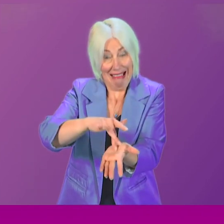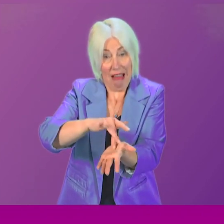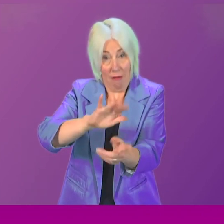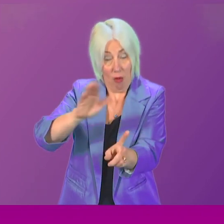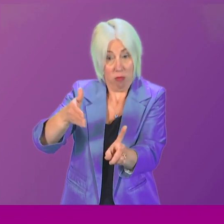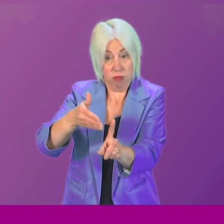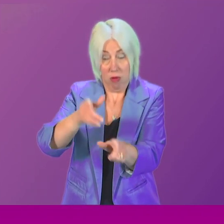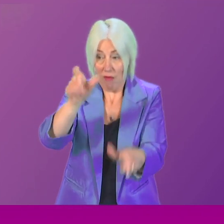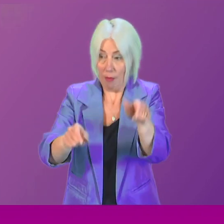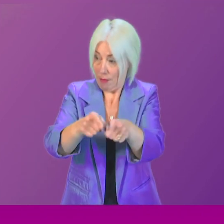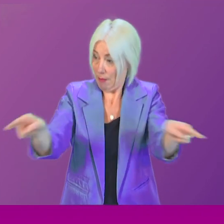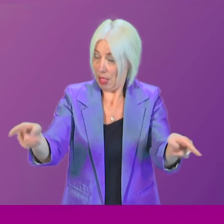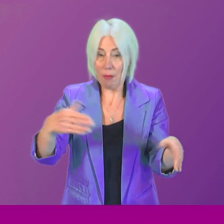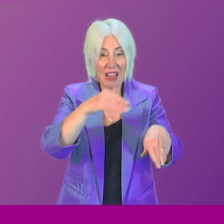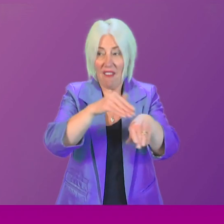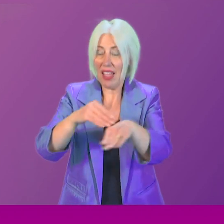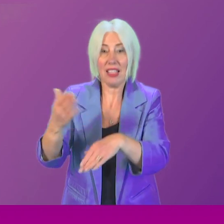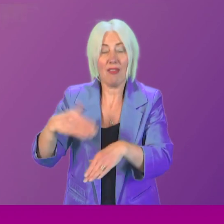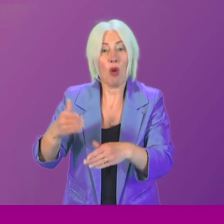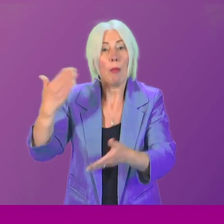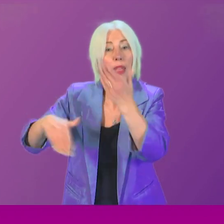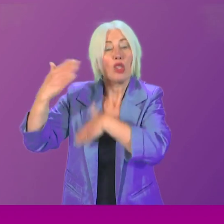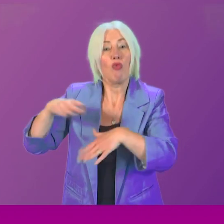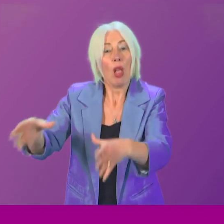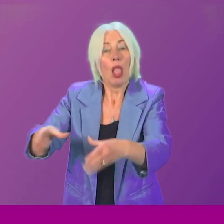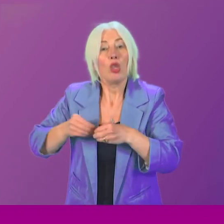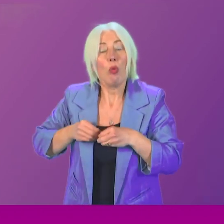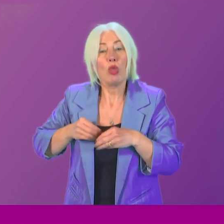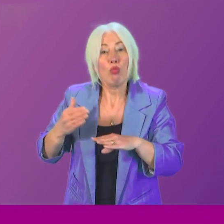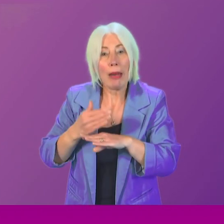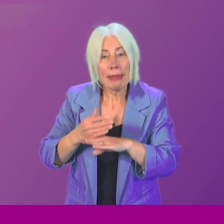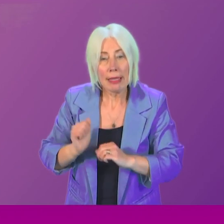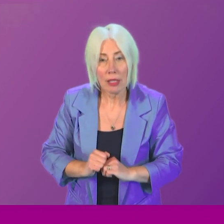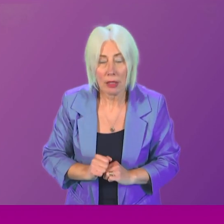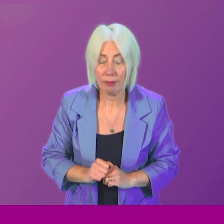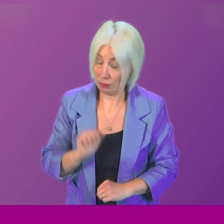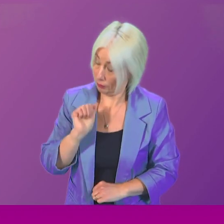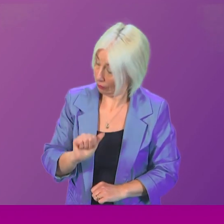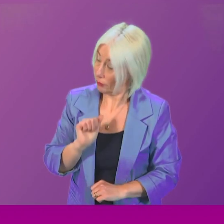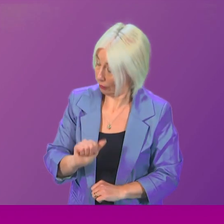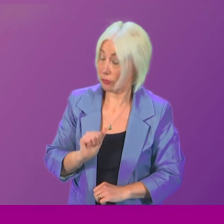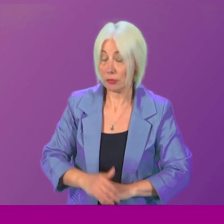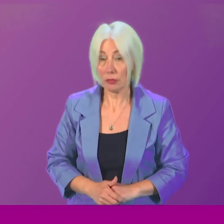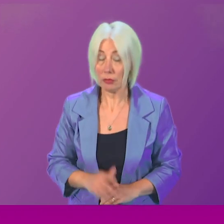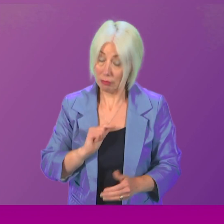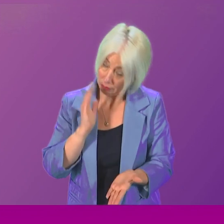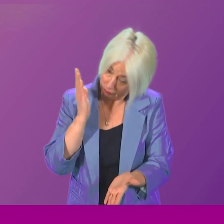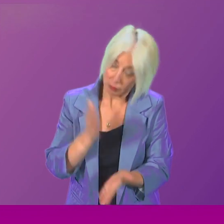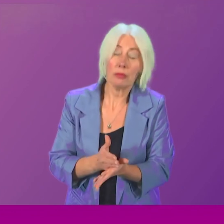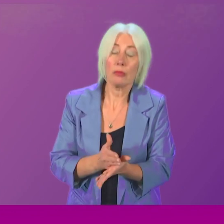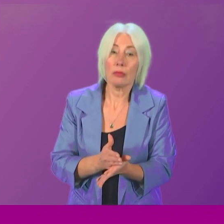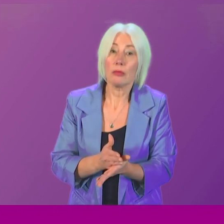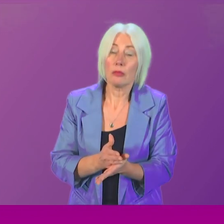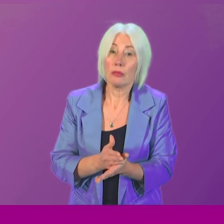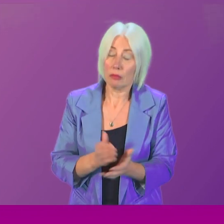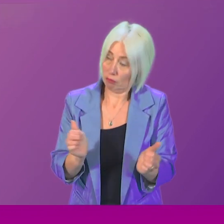those who have been impacted by historic adoption practices? First Minister. I will give that assurance, and I think I